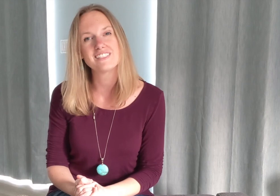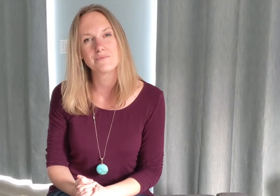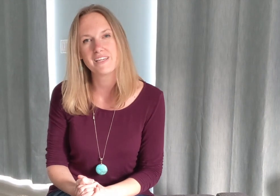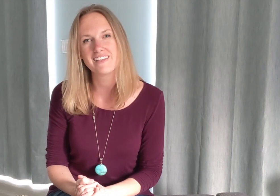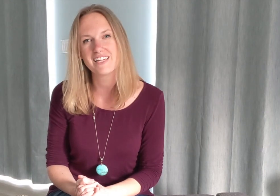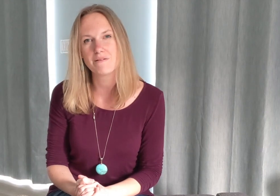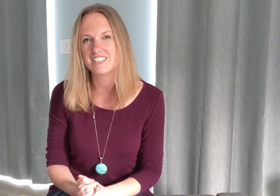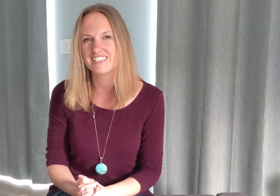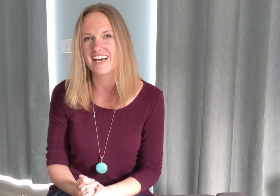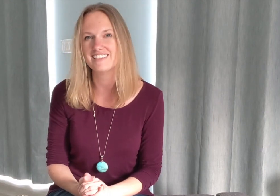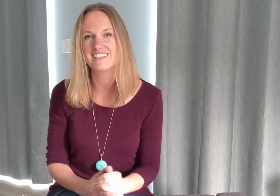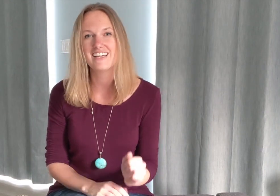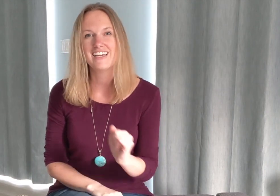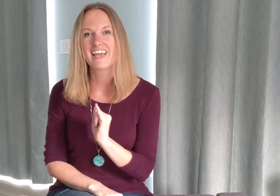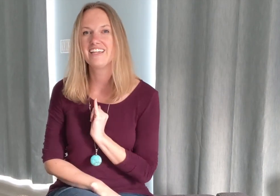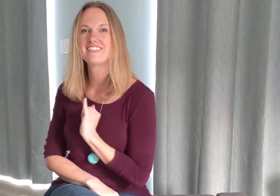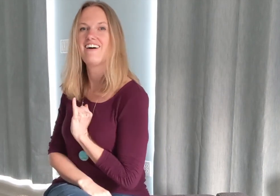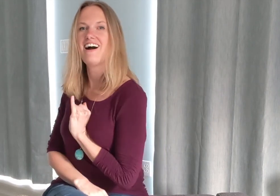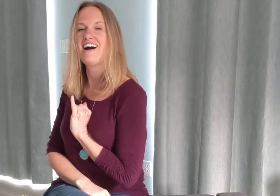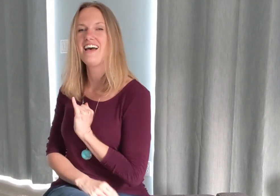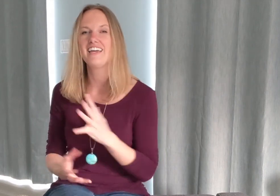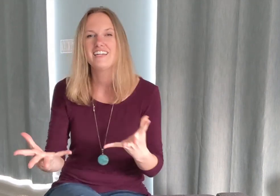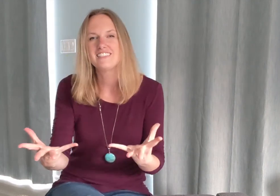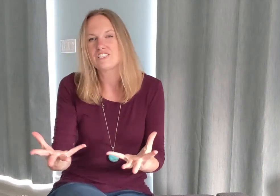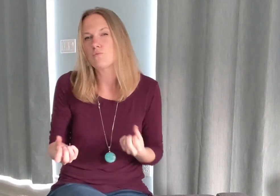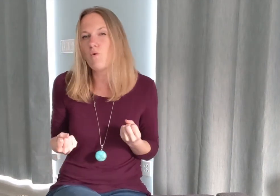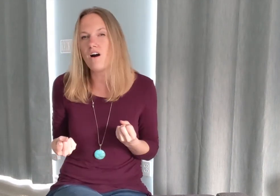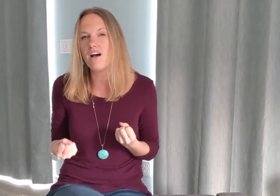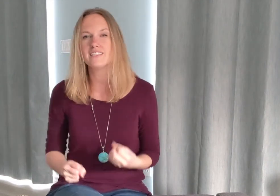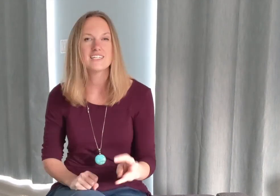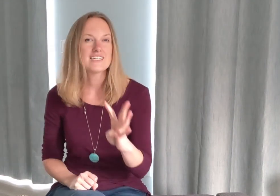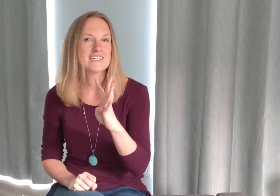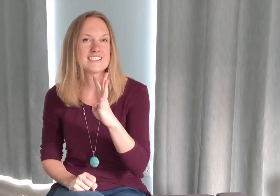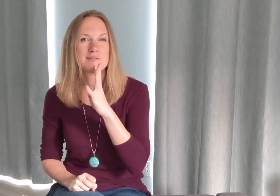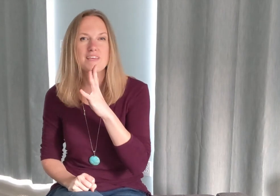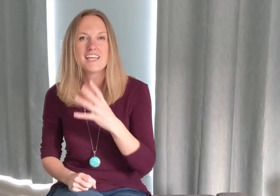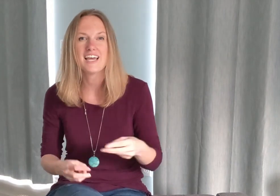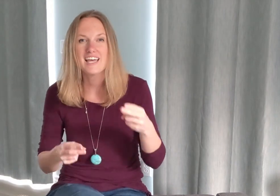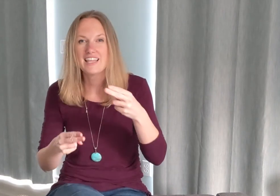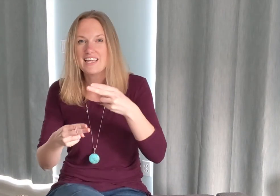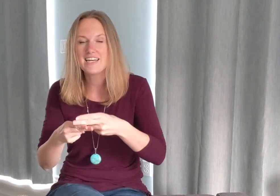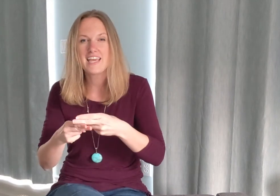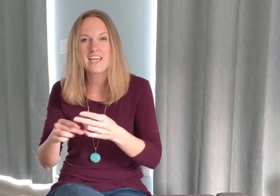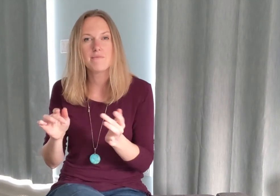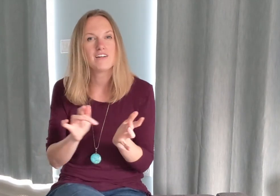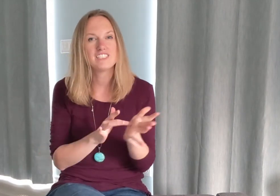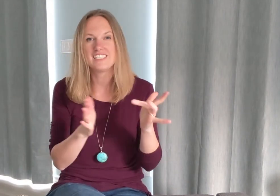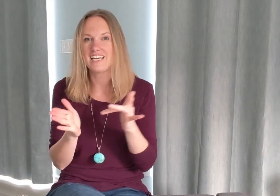speak the name of Jesus. Okay, so I just want to speak the name of Jesus